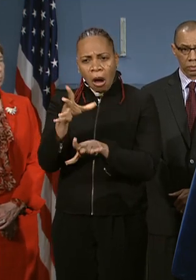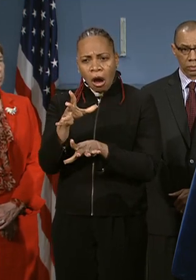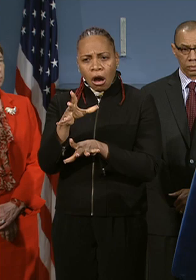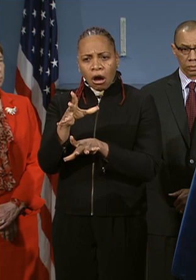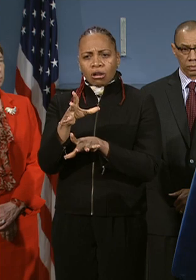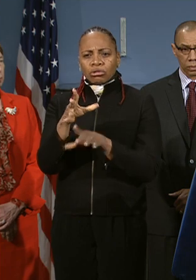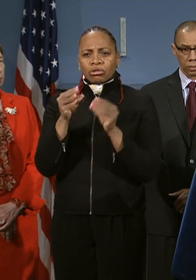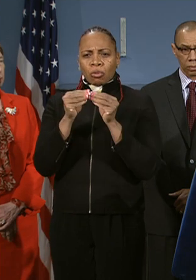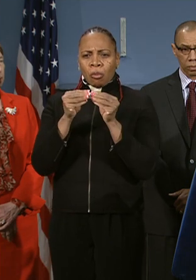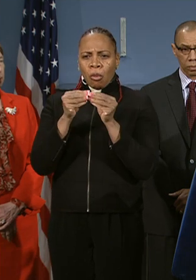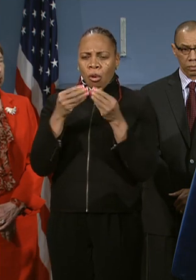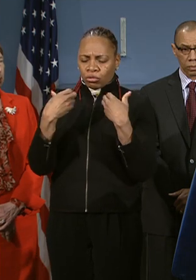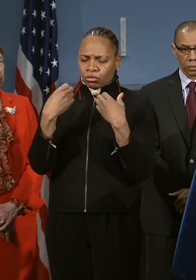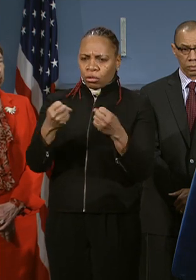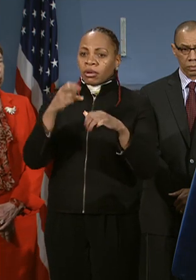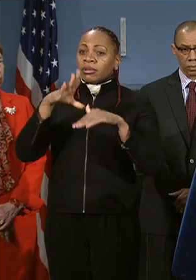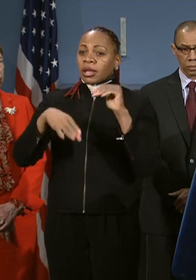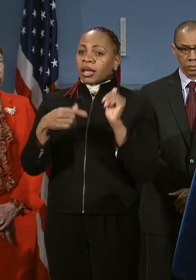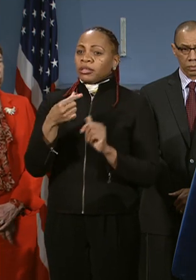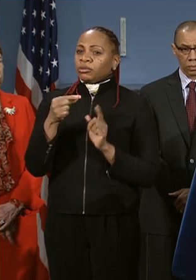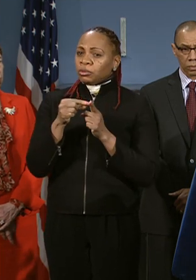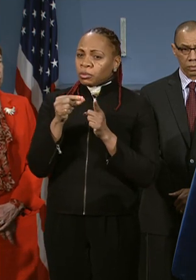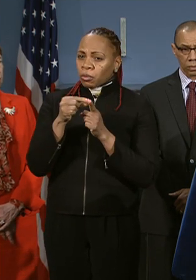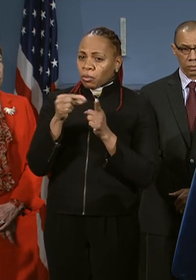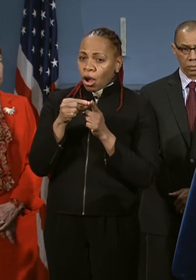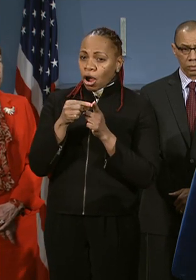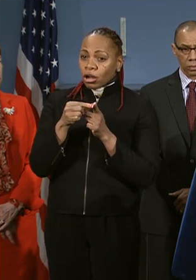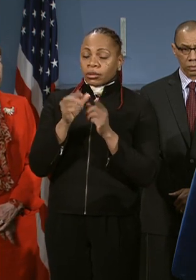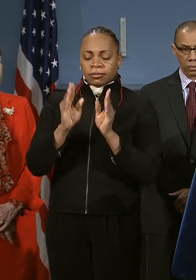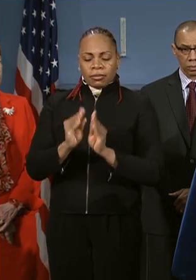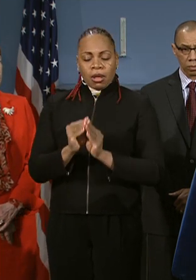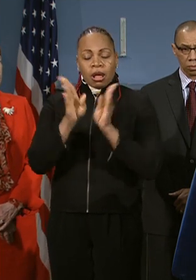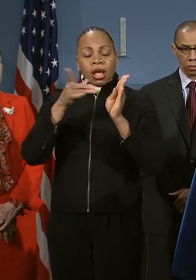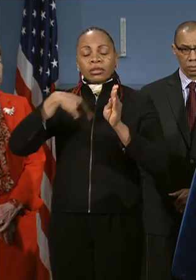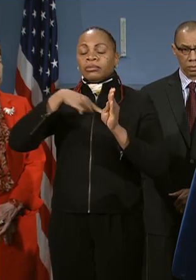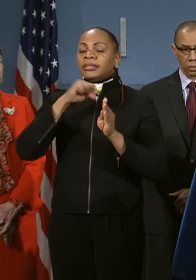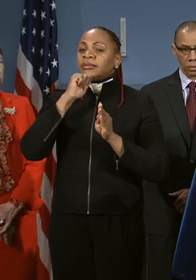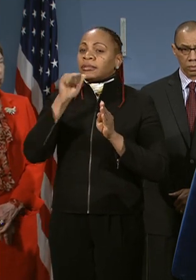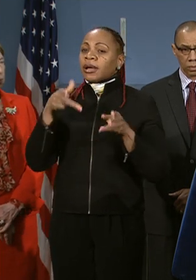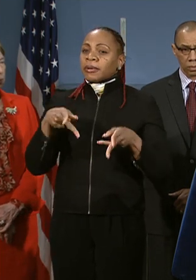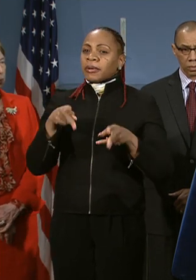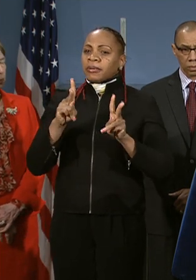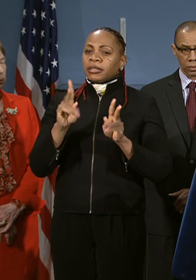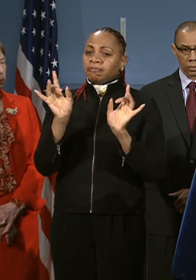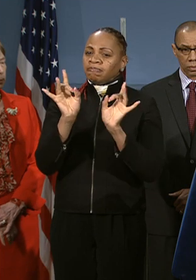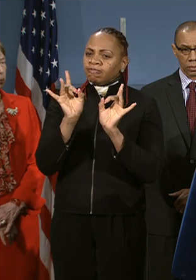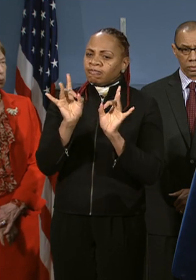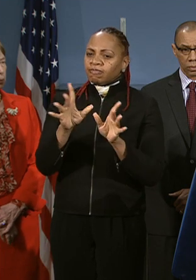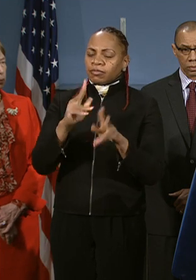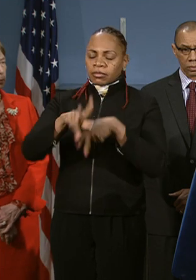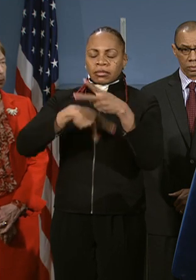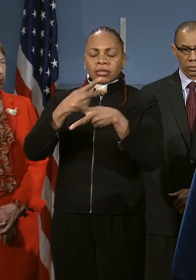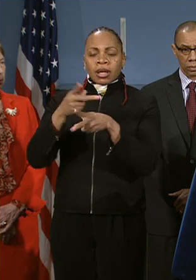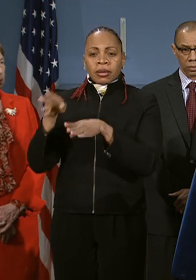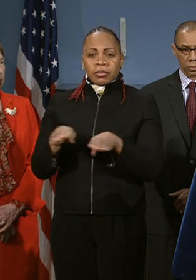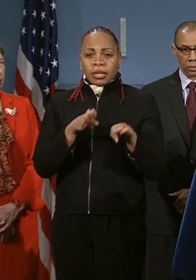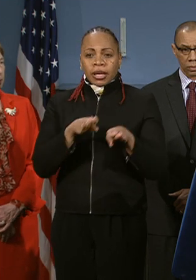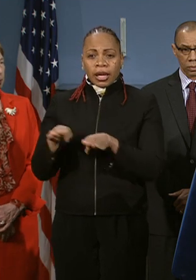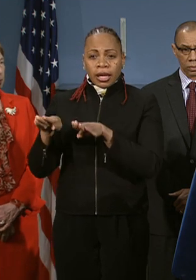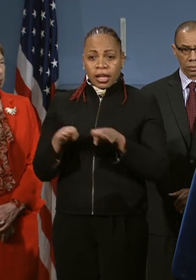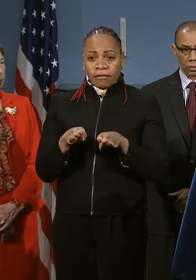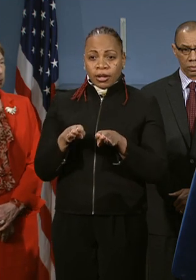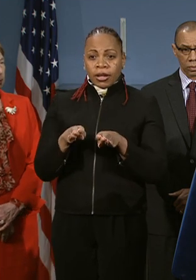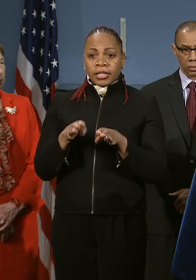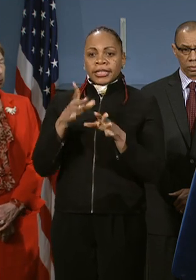happens during the strike, let me make it clear, we won't permit that kind of reprehensible conduct. Now, let me give you an